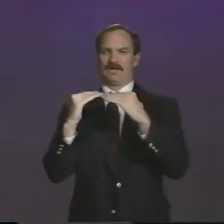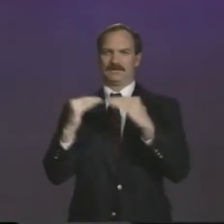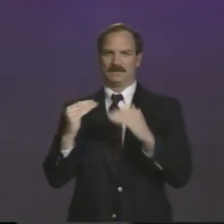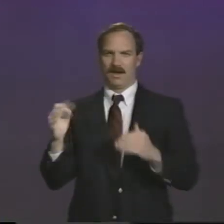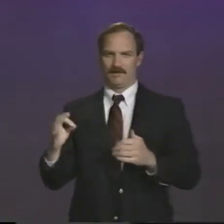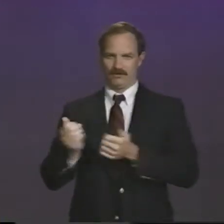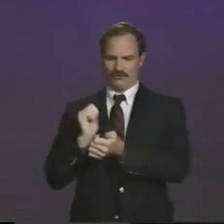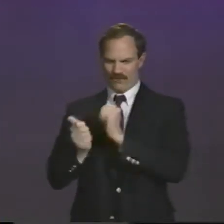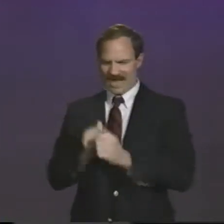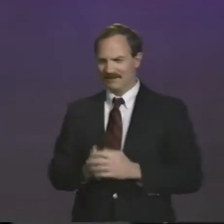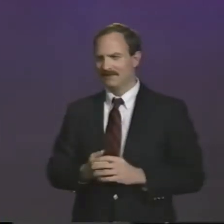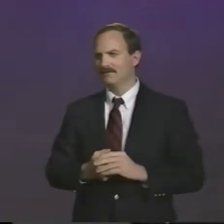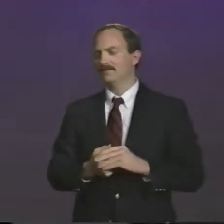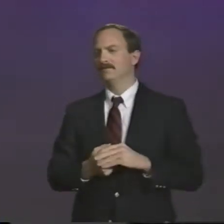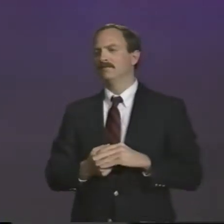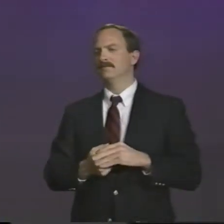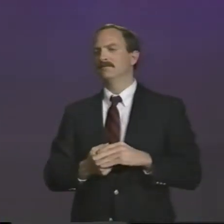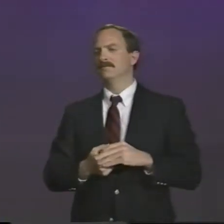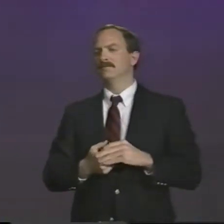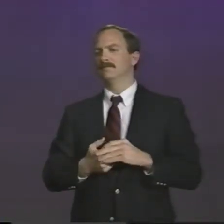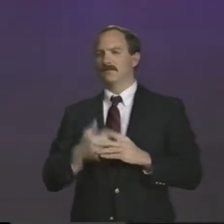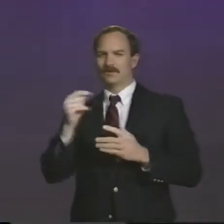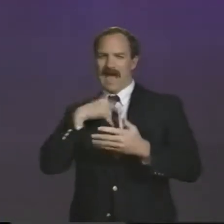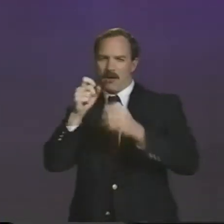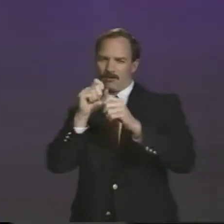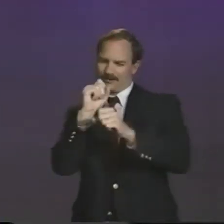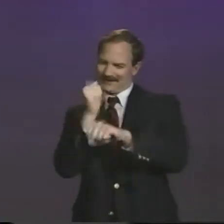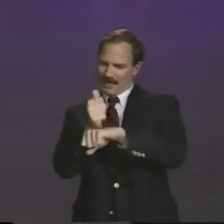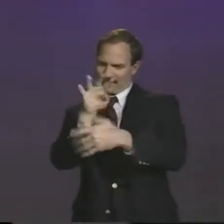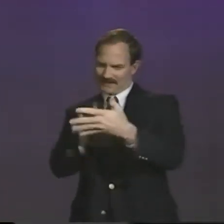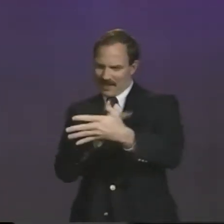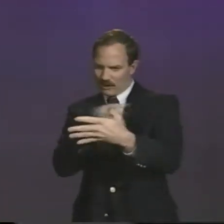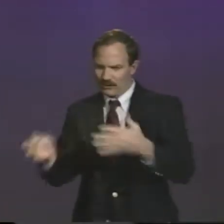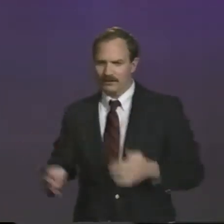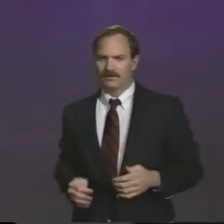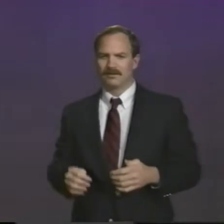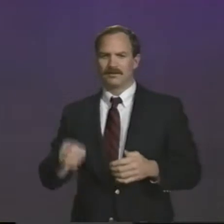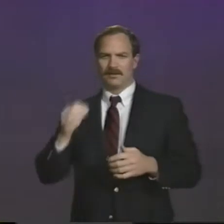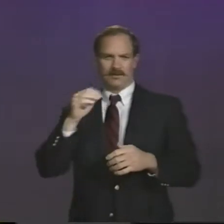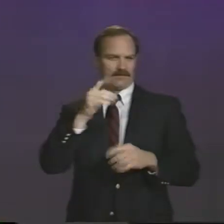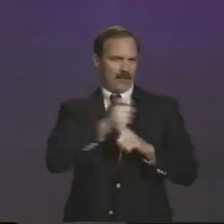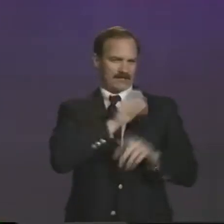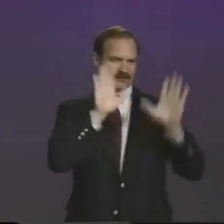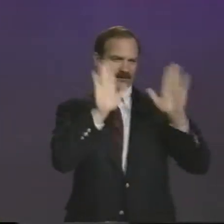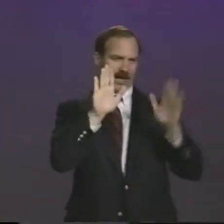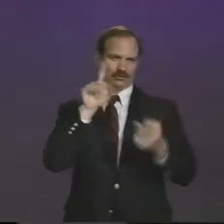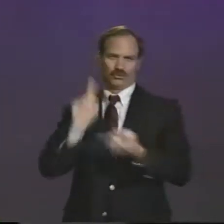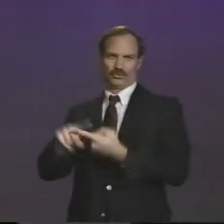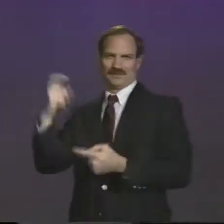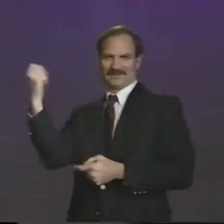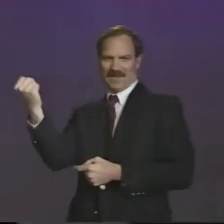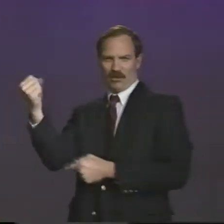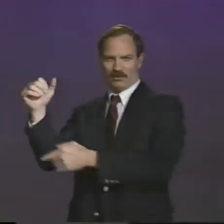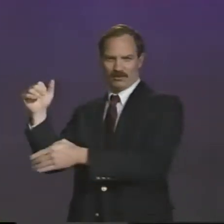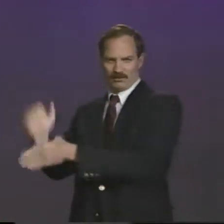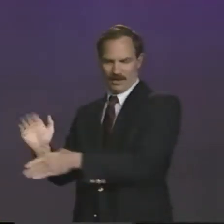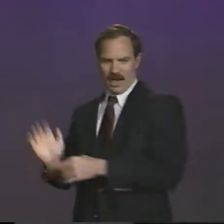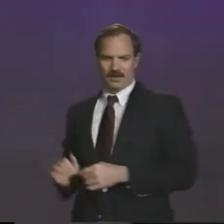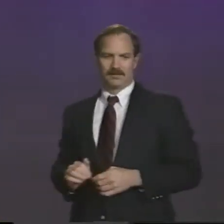that we will accept because it throws off the fairness to the other contestants. So I have to set up the schedule, which will be from